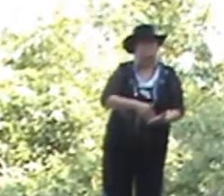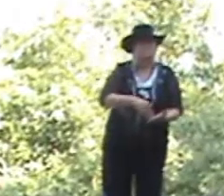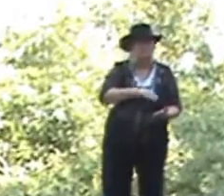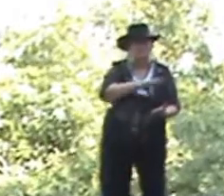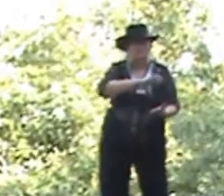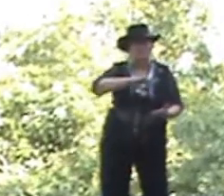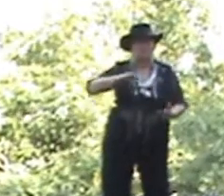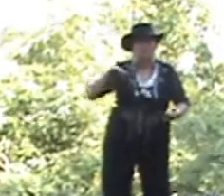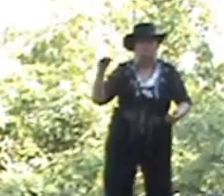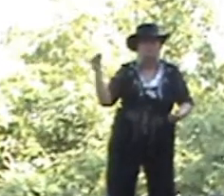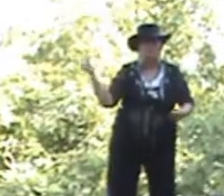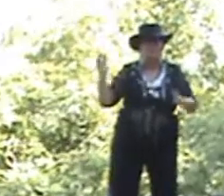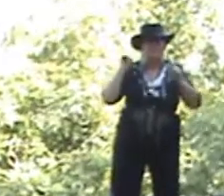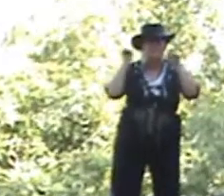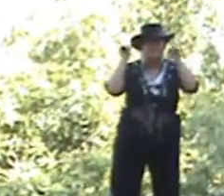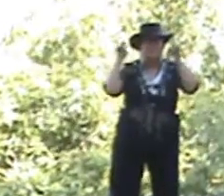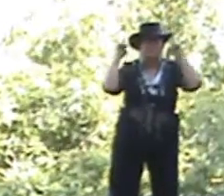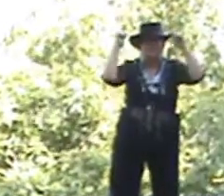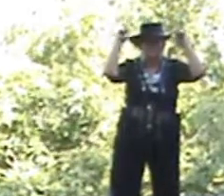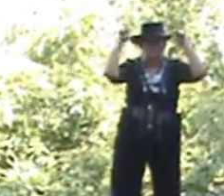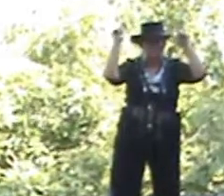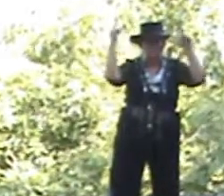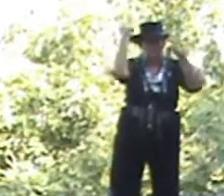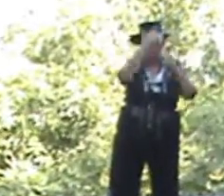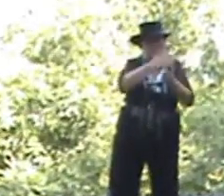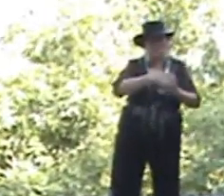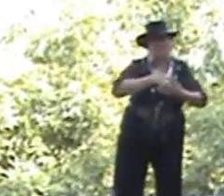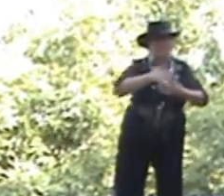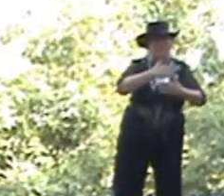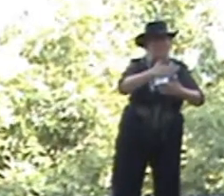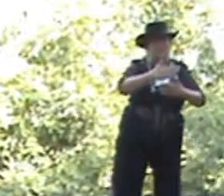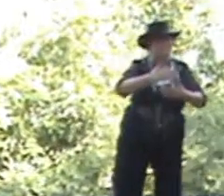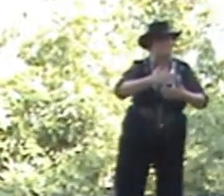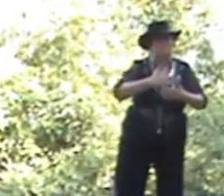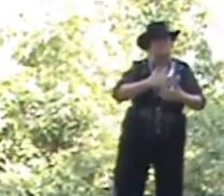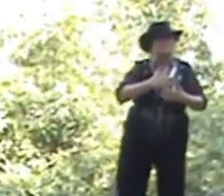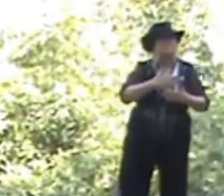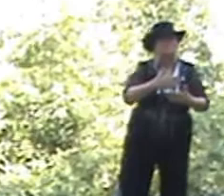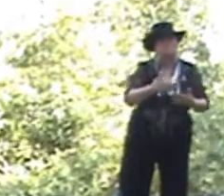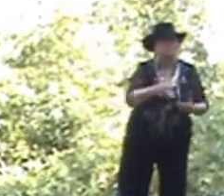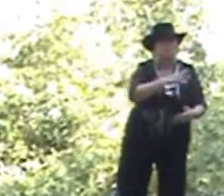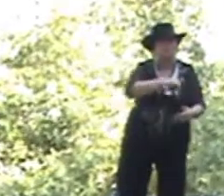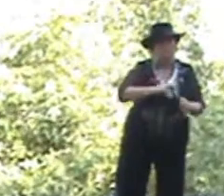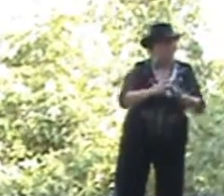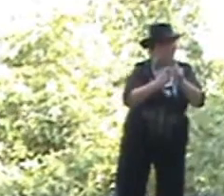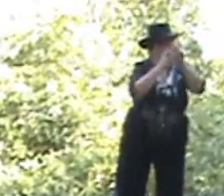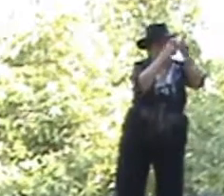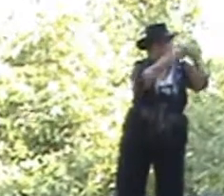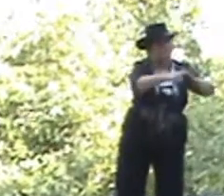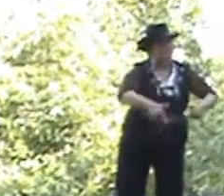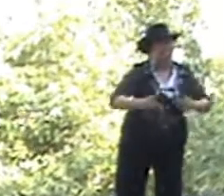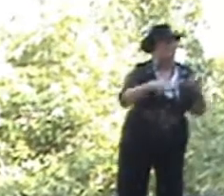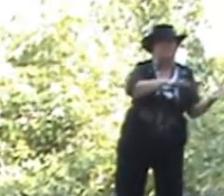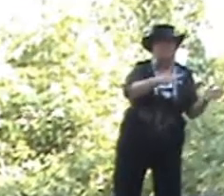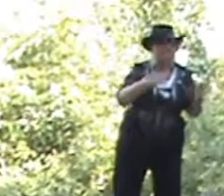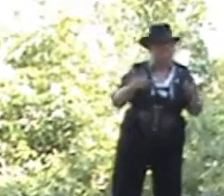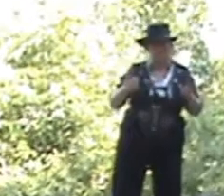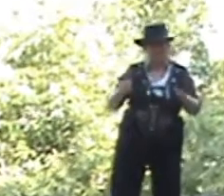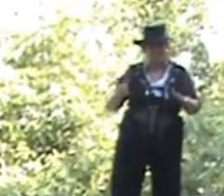And now you laugh at the devil's face with your last breath, you're on a race with life and death,